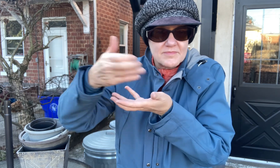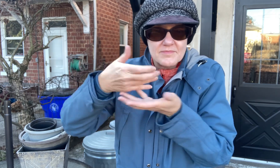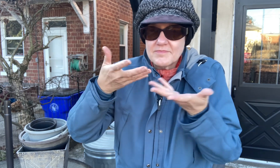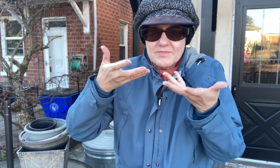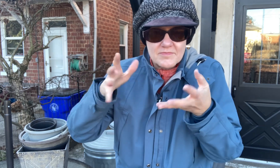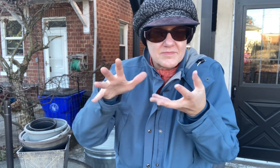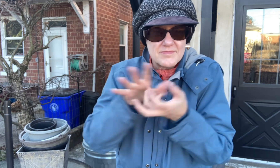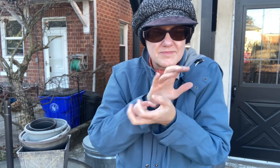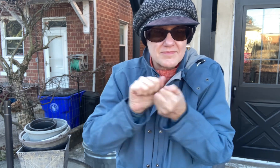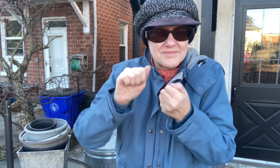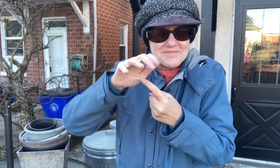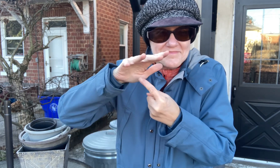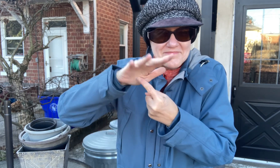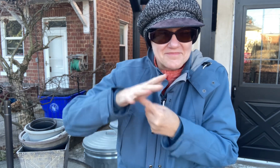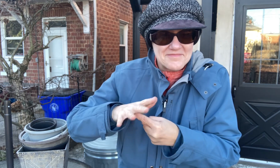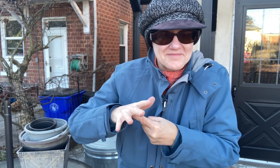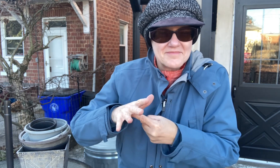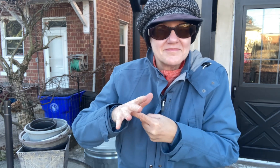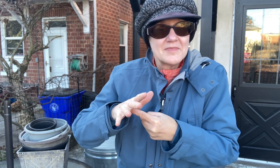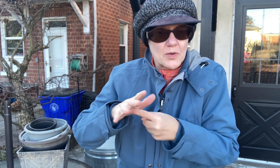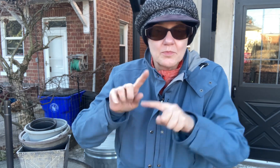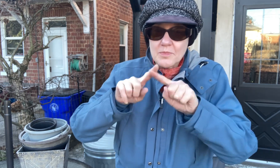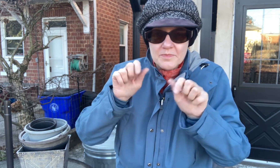a little bit because we don't want to damage the leaves